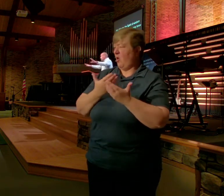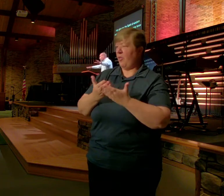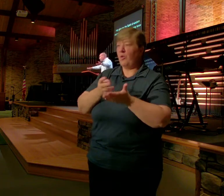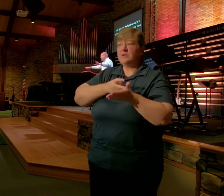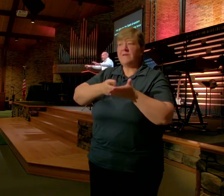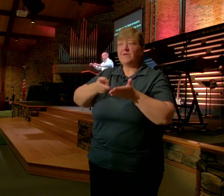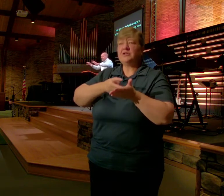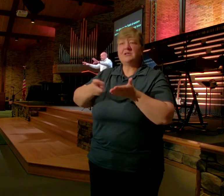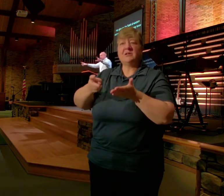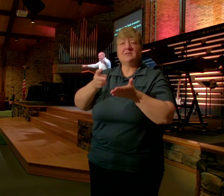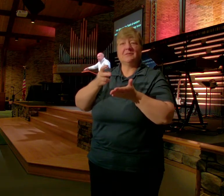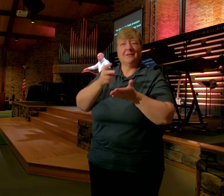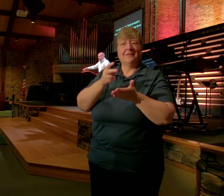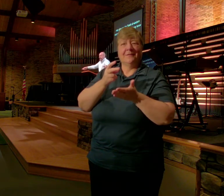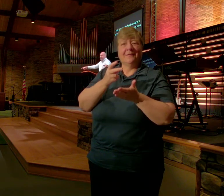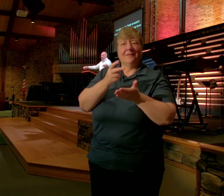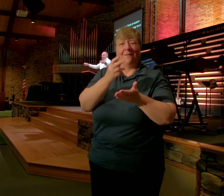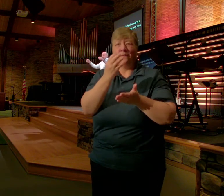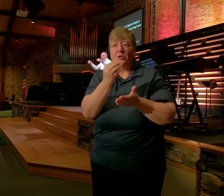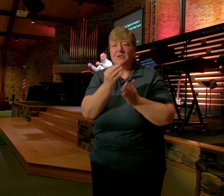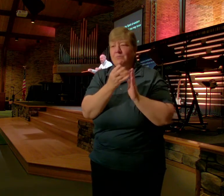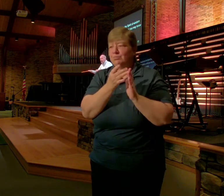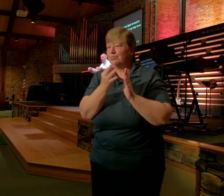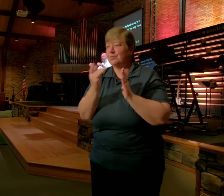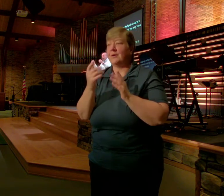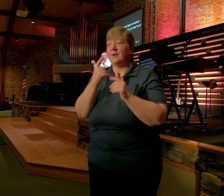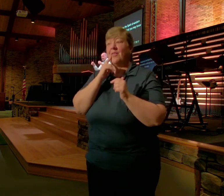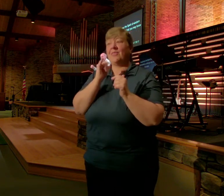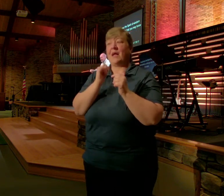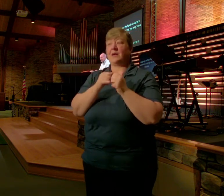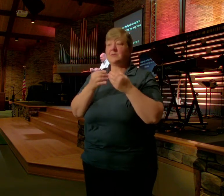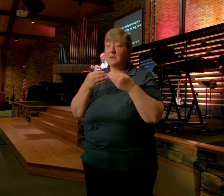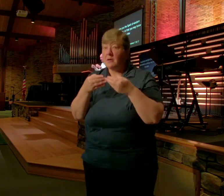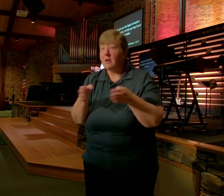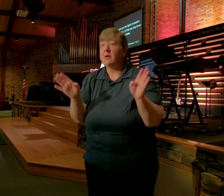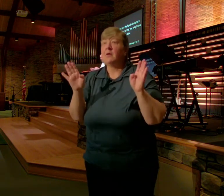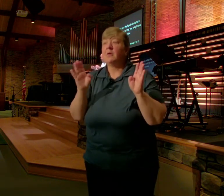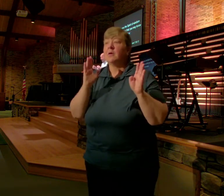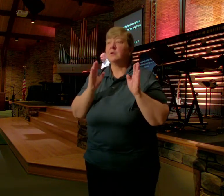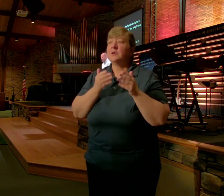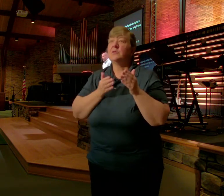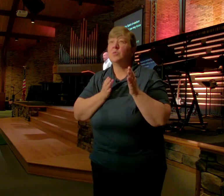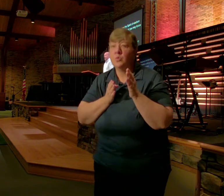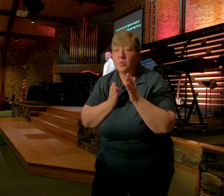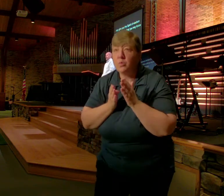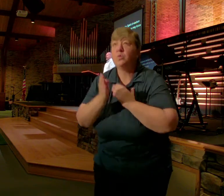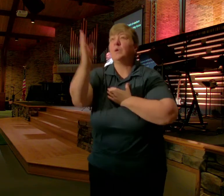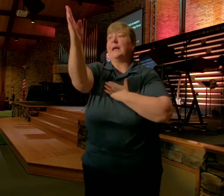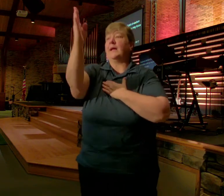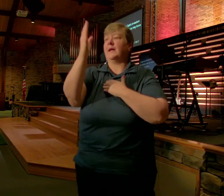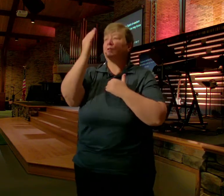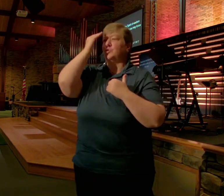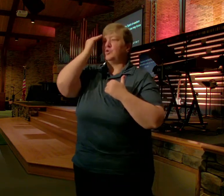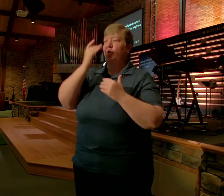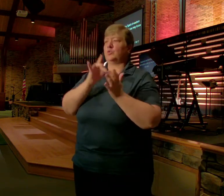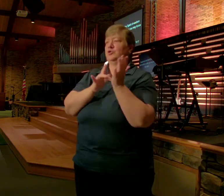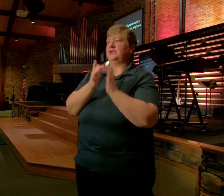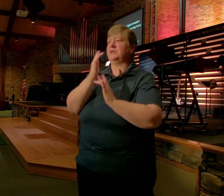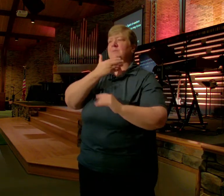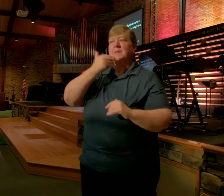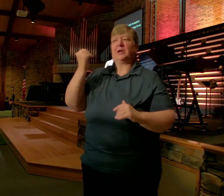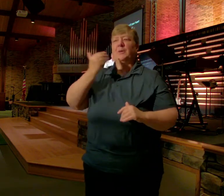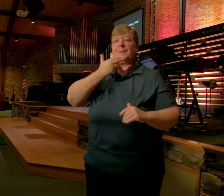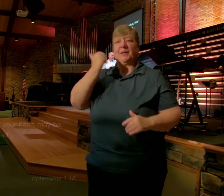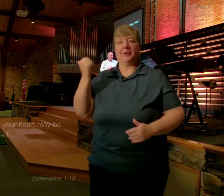doorway They're the gateway To know Jesus Better and better So Paul writes this